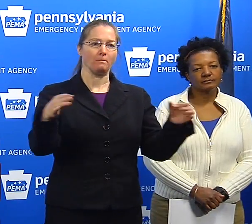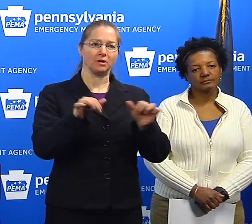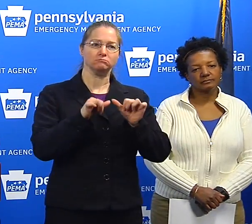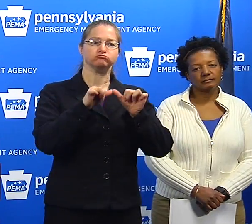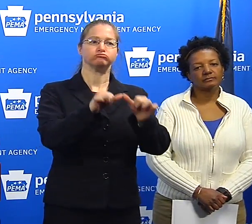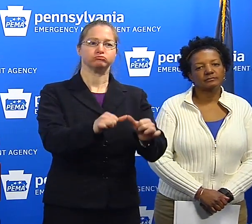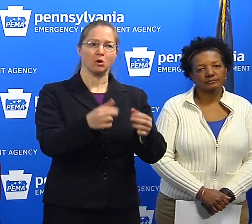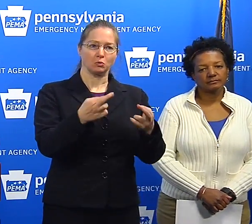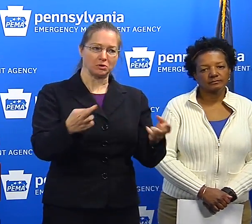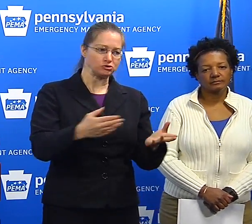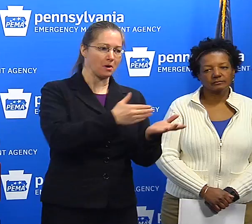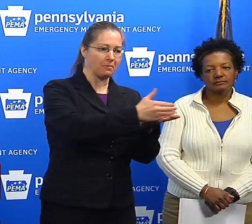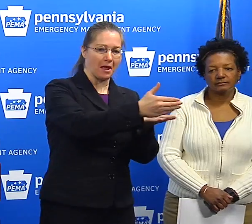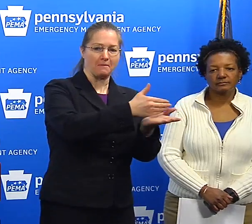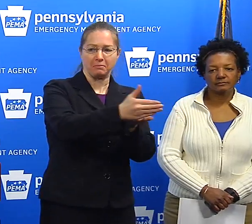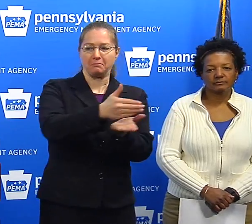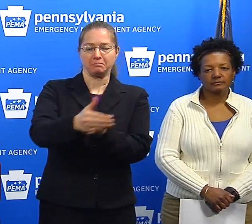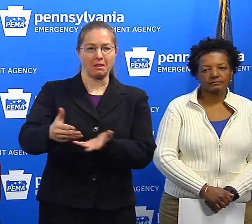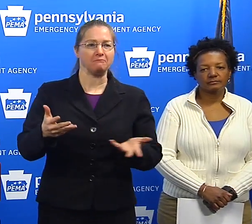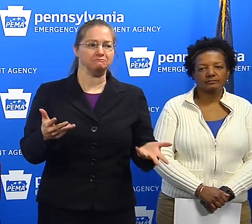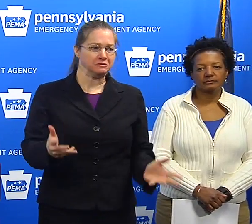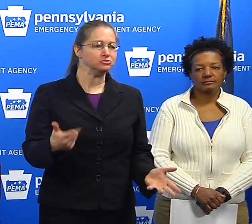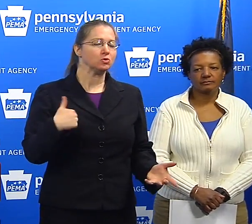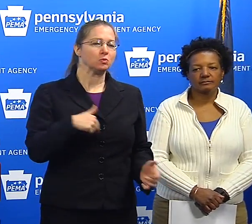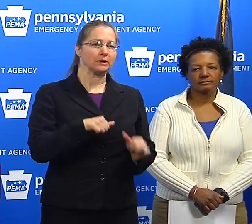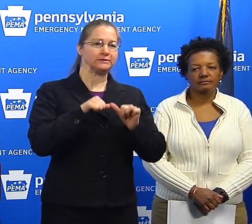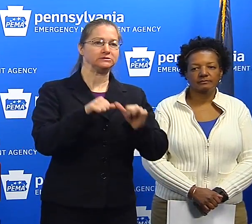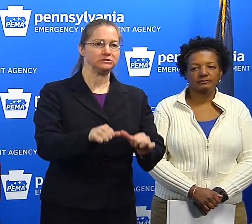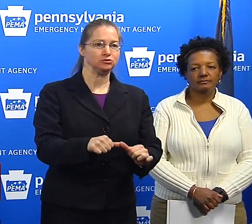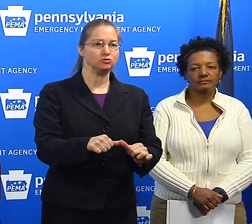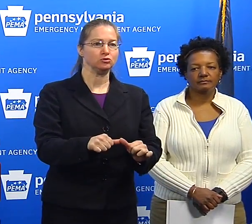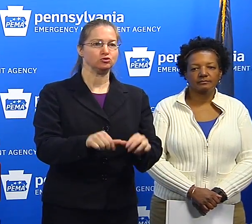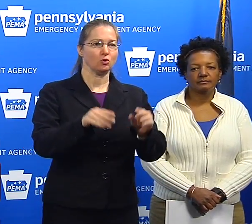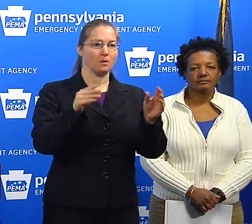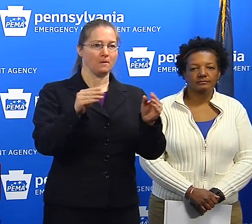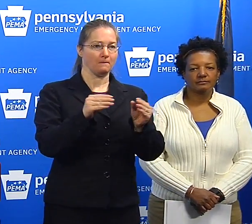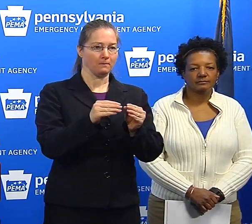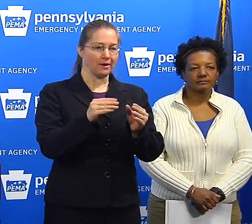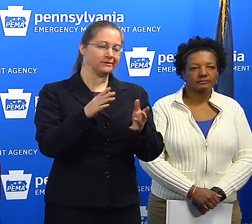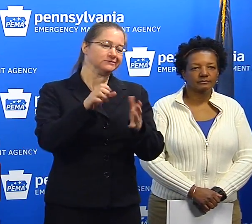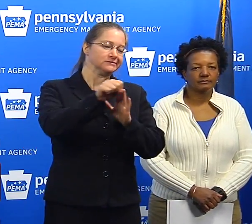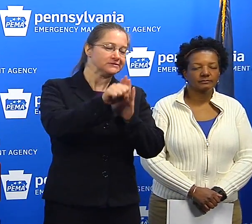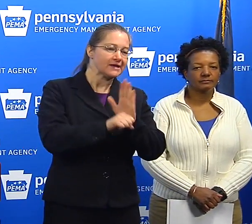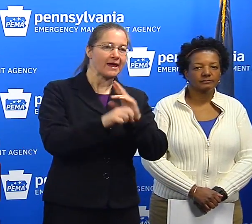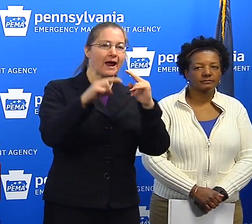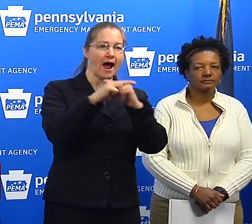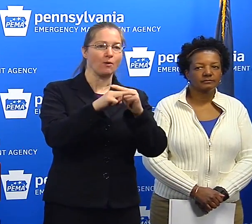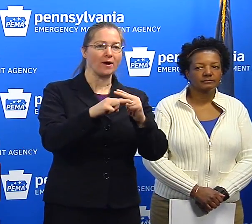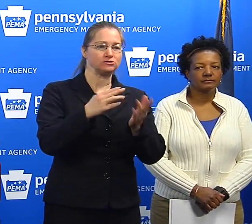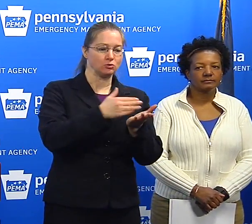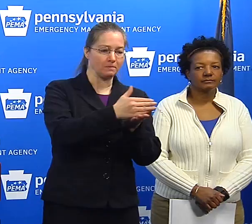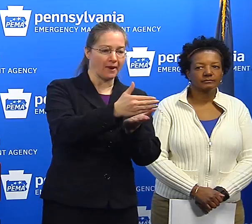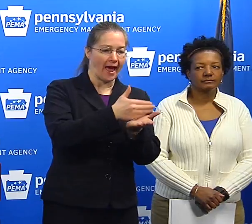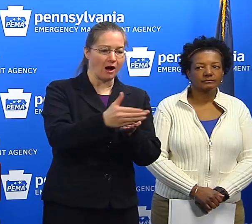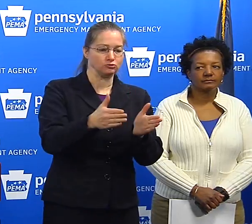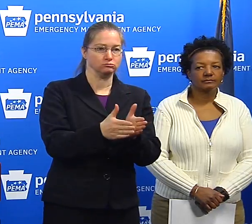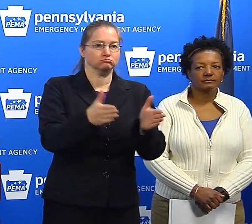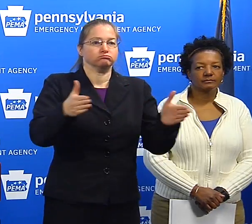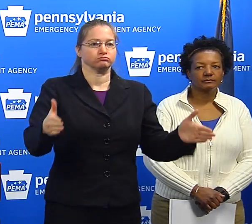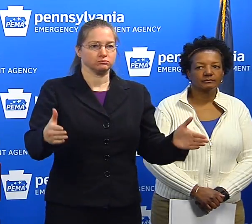We'll continue to work to widen the state highways through Monday and Tuesday.